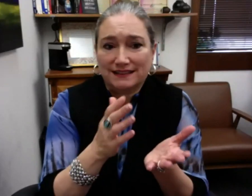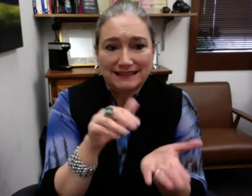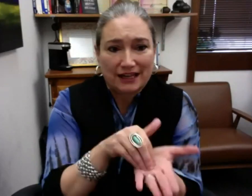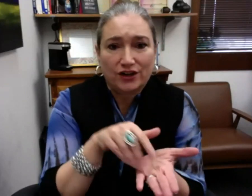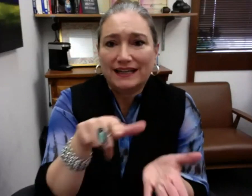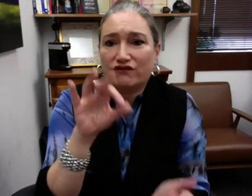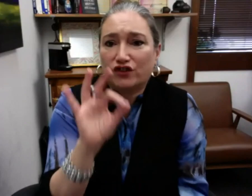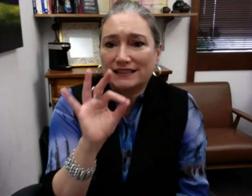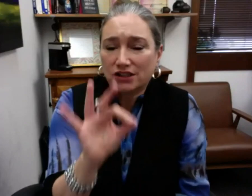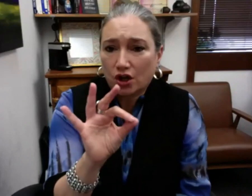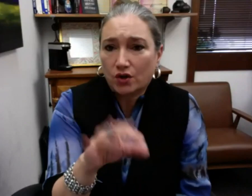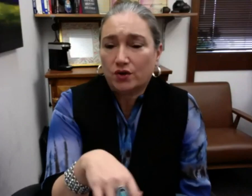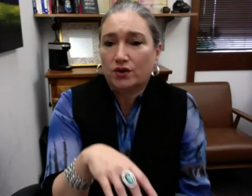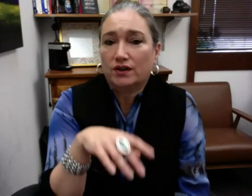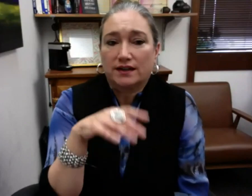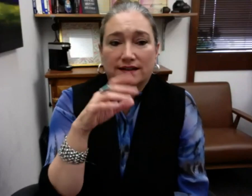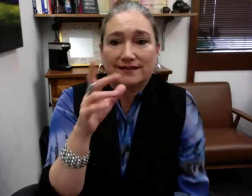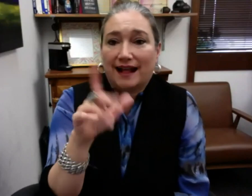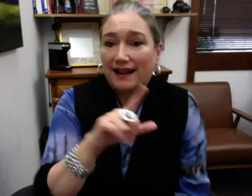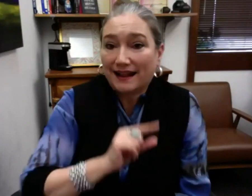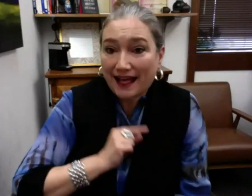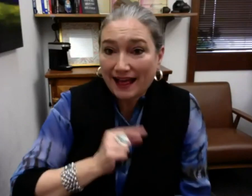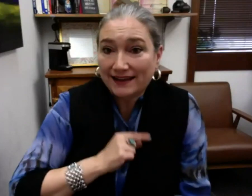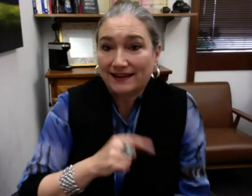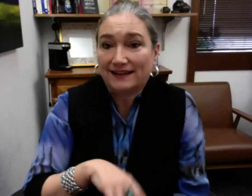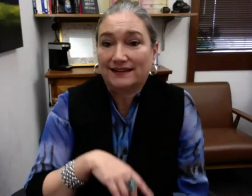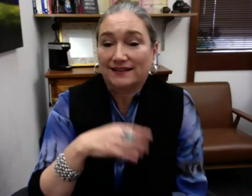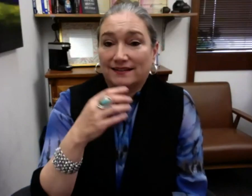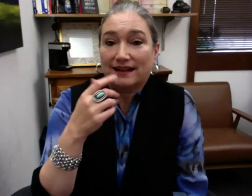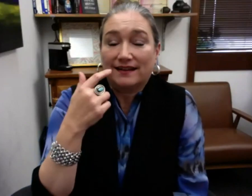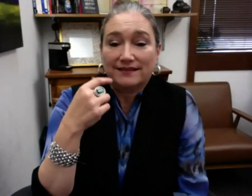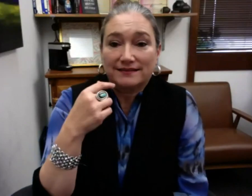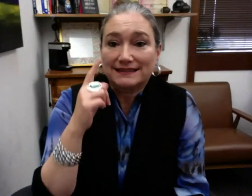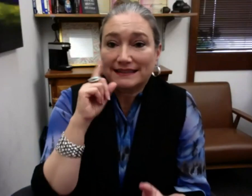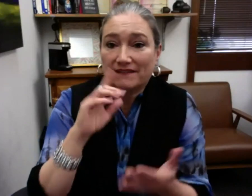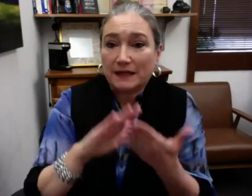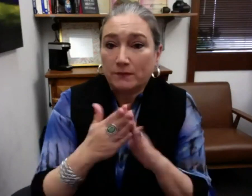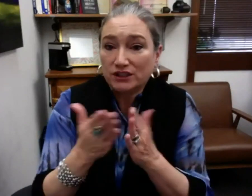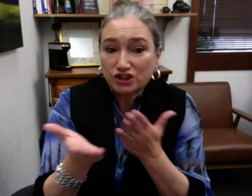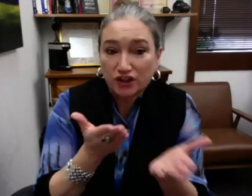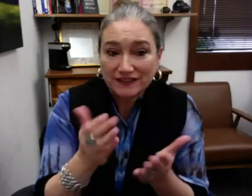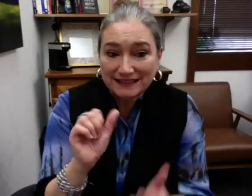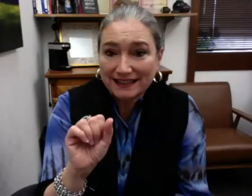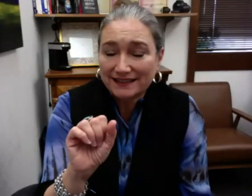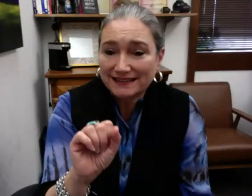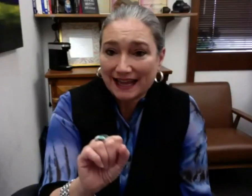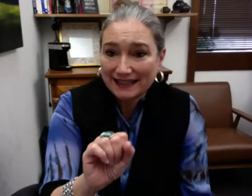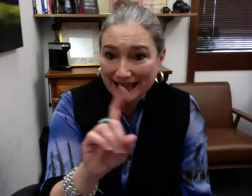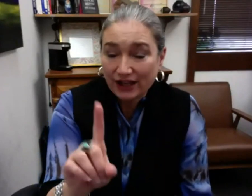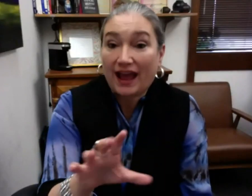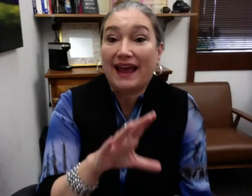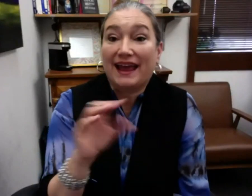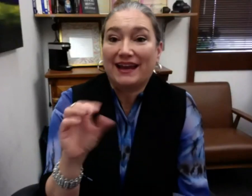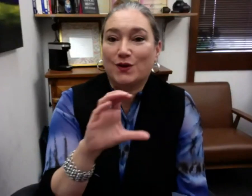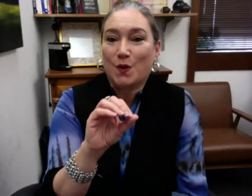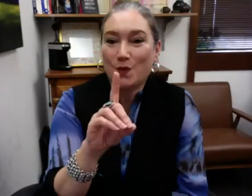DHHSC Deaf and Hard of Hearing Service Center in Fresno is offering. GLAAD Deaf community